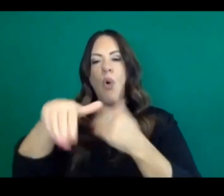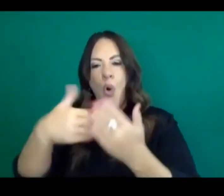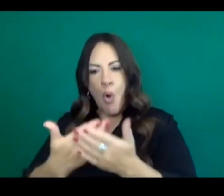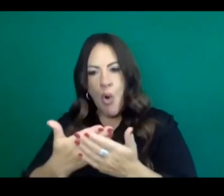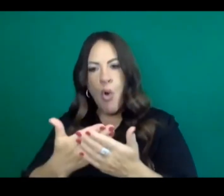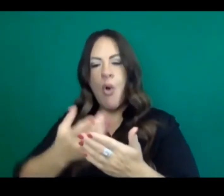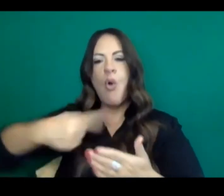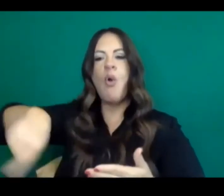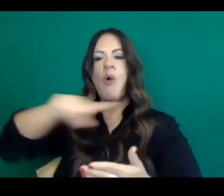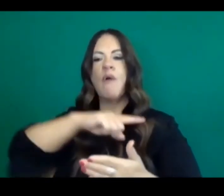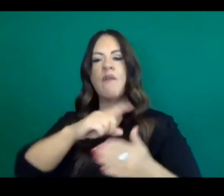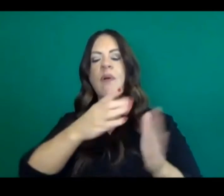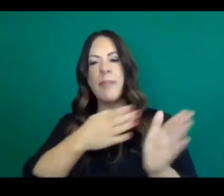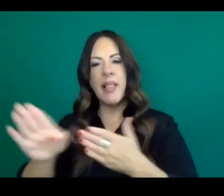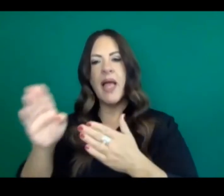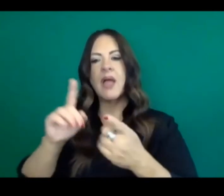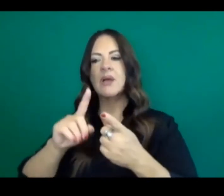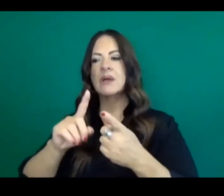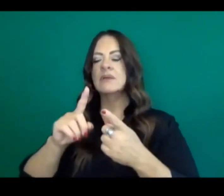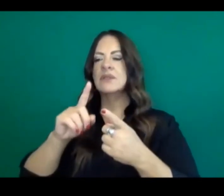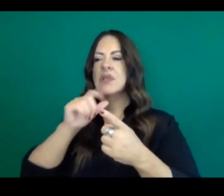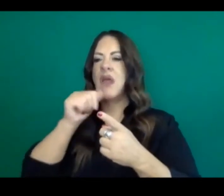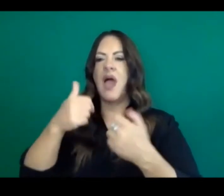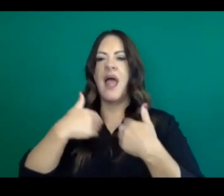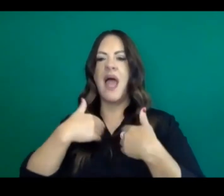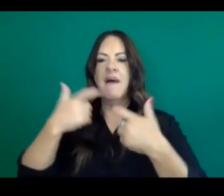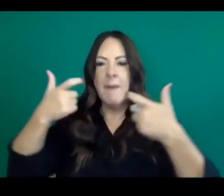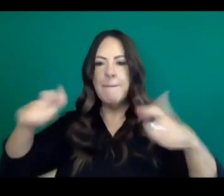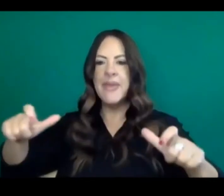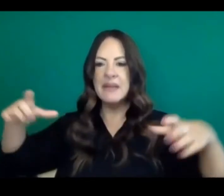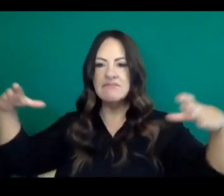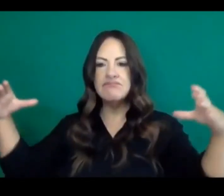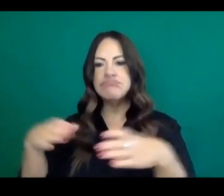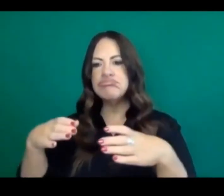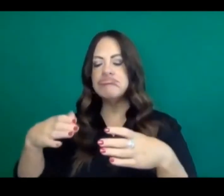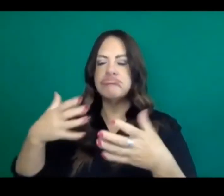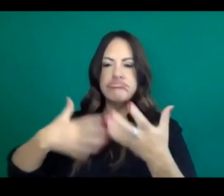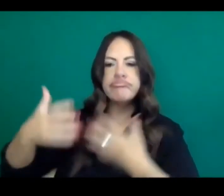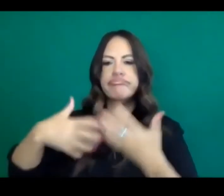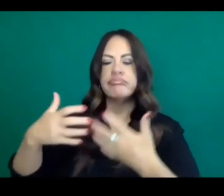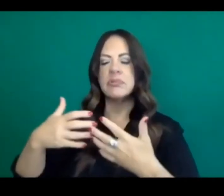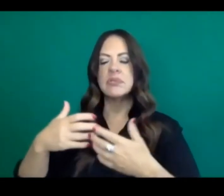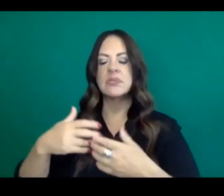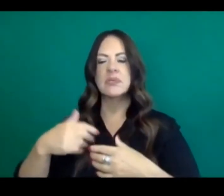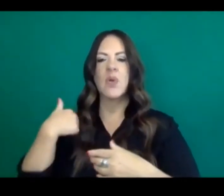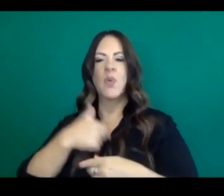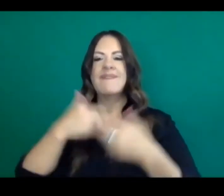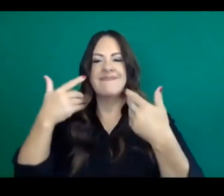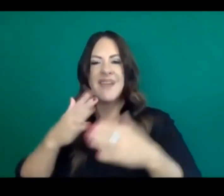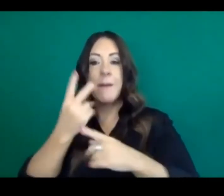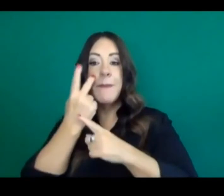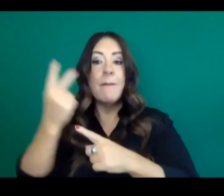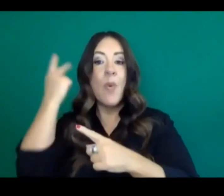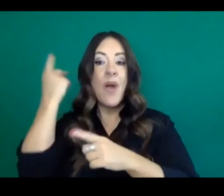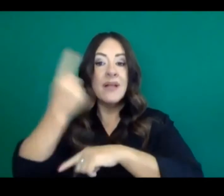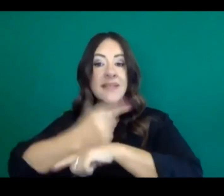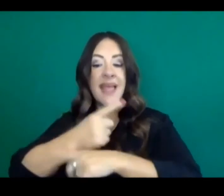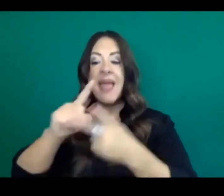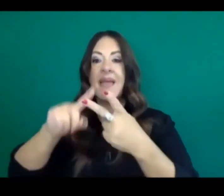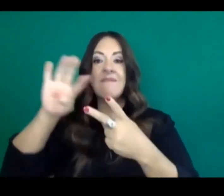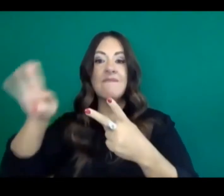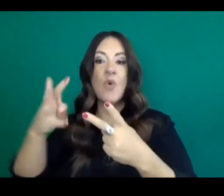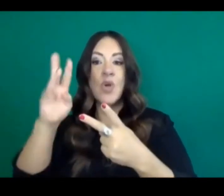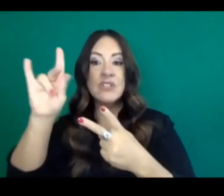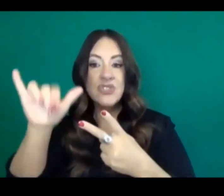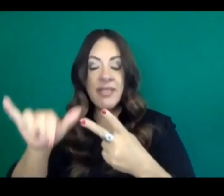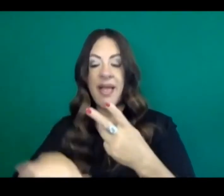low transmission Labor Day. I think we had Memorial Day. We had the 4th of July. This is the